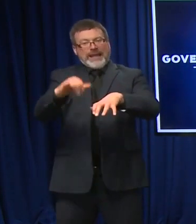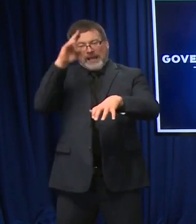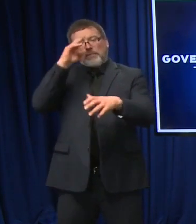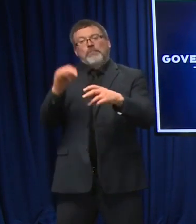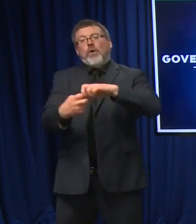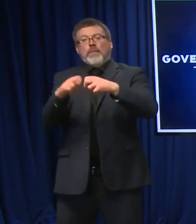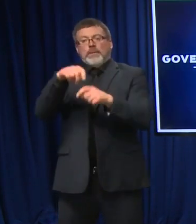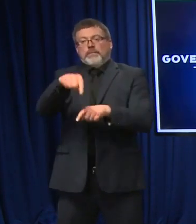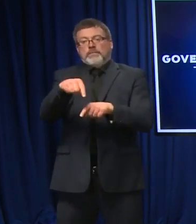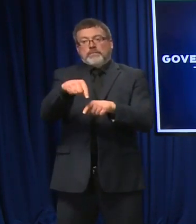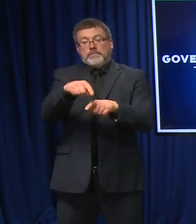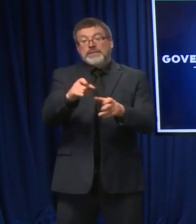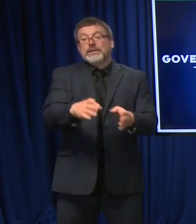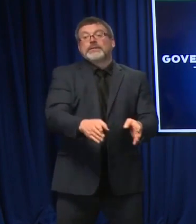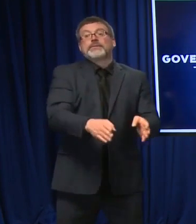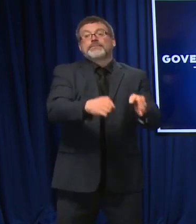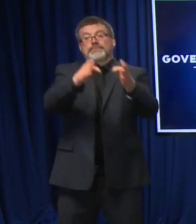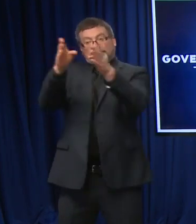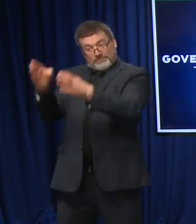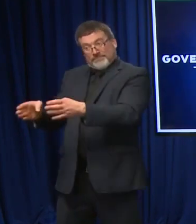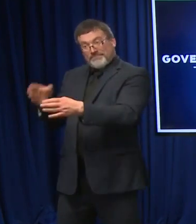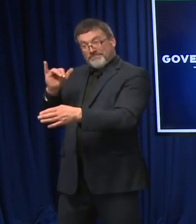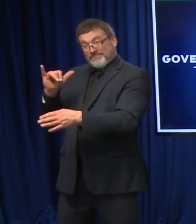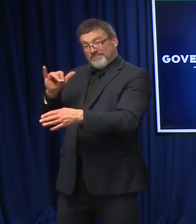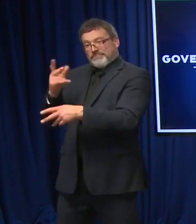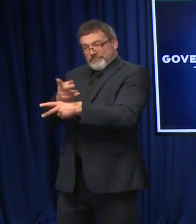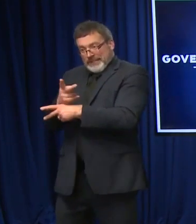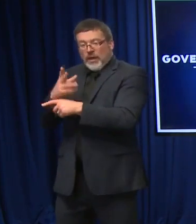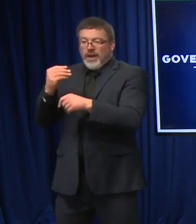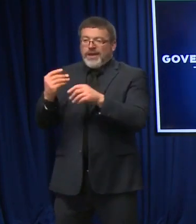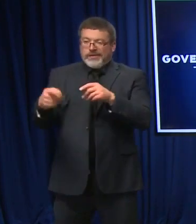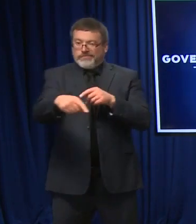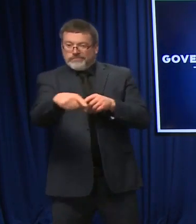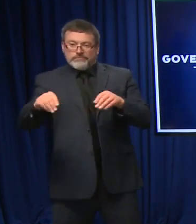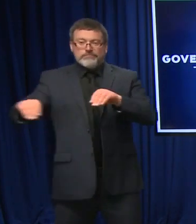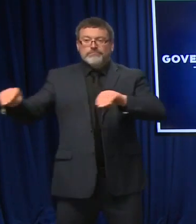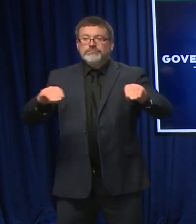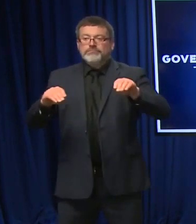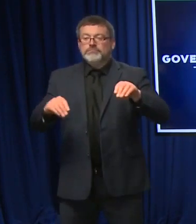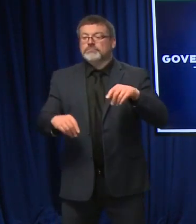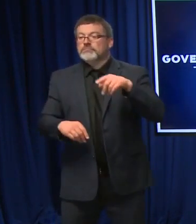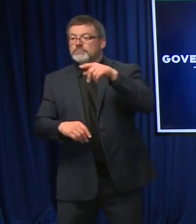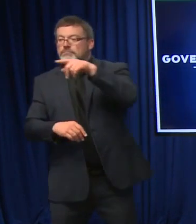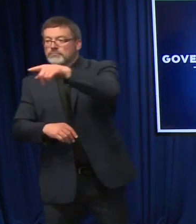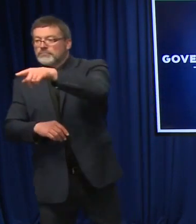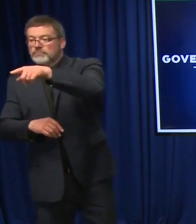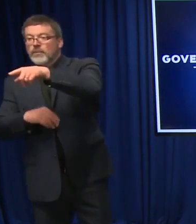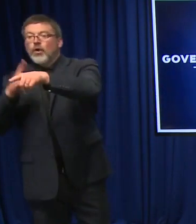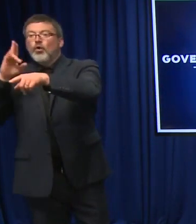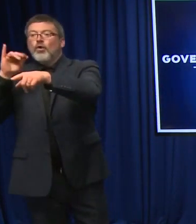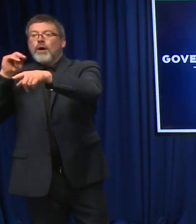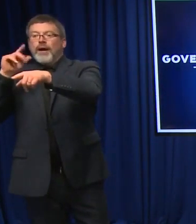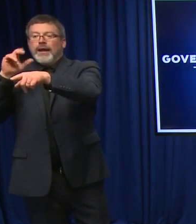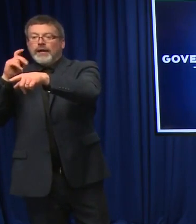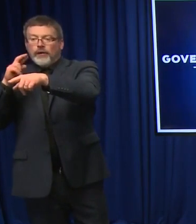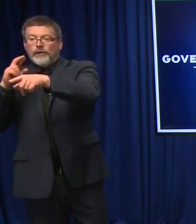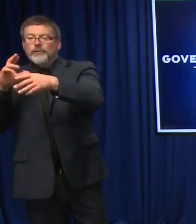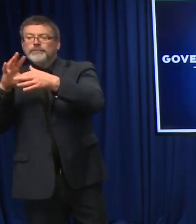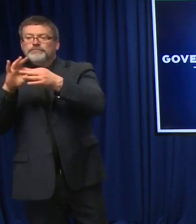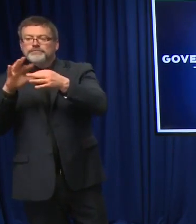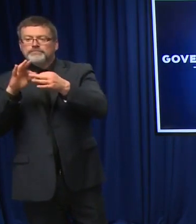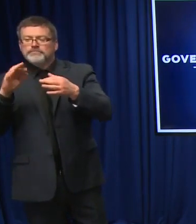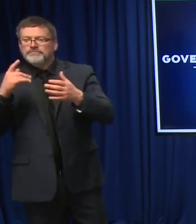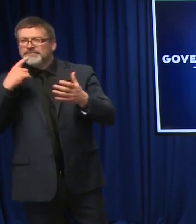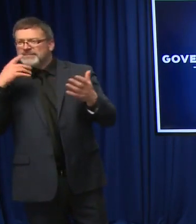So you're not, Commissioner, so you're not going to actually increase the bed capacity at these hospitals per se with these, or